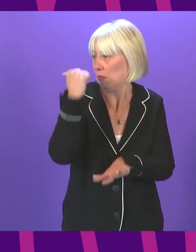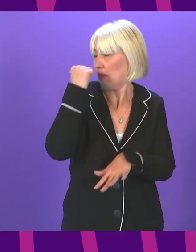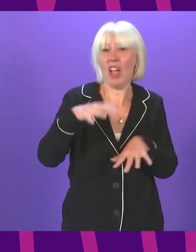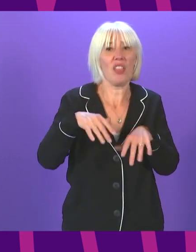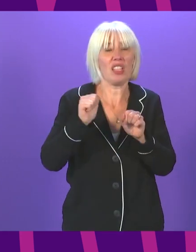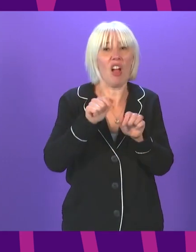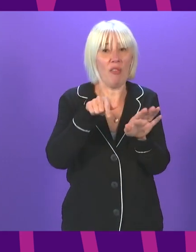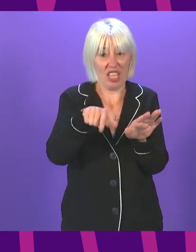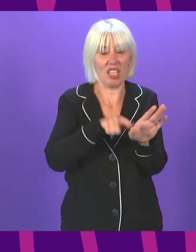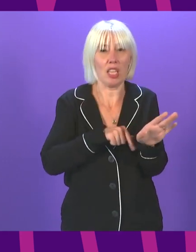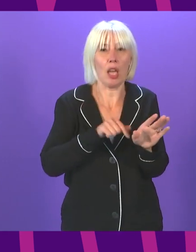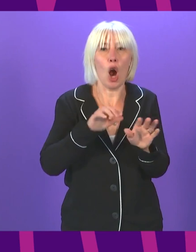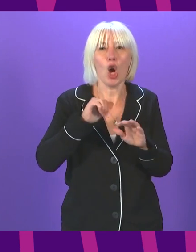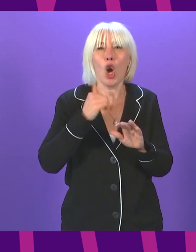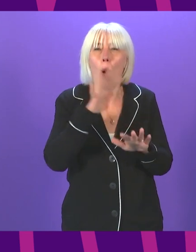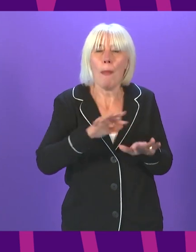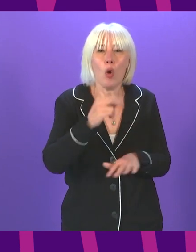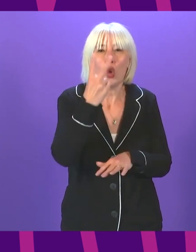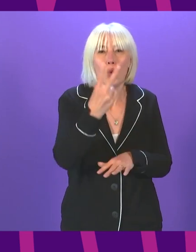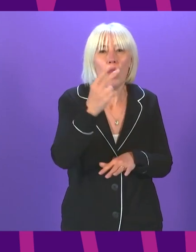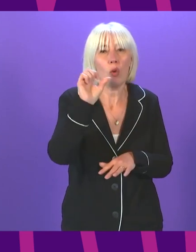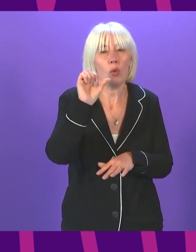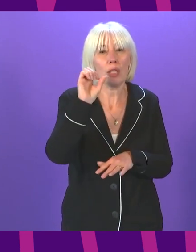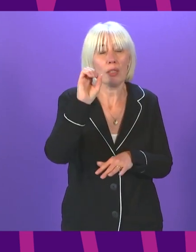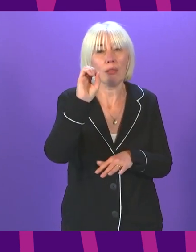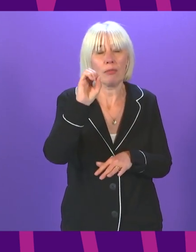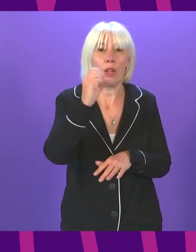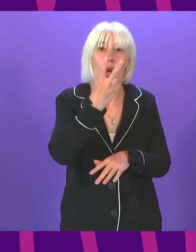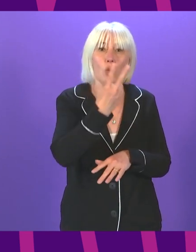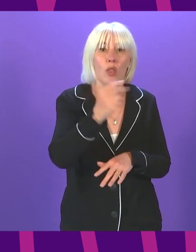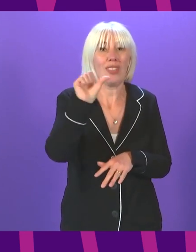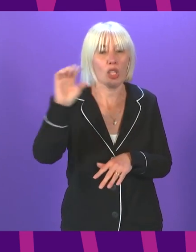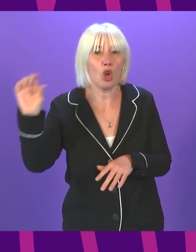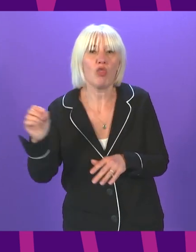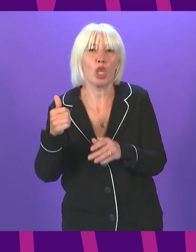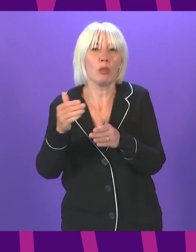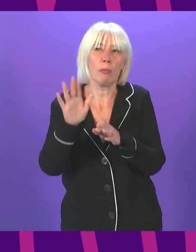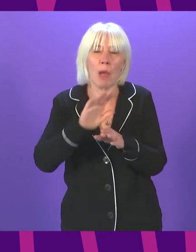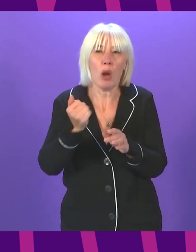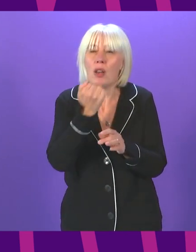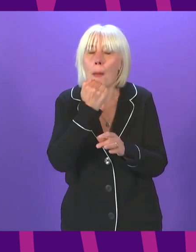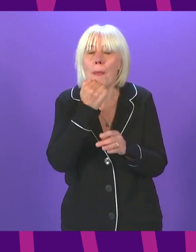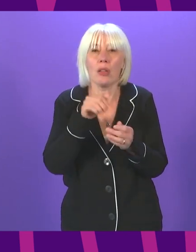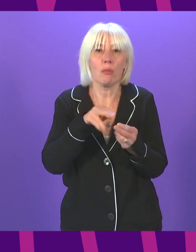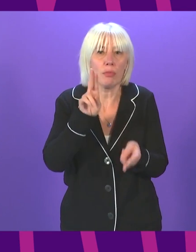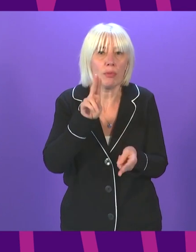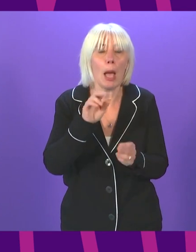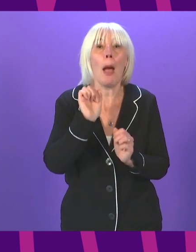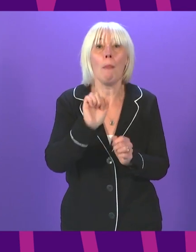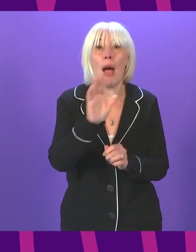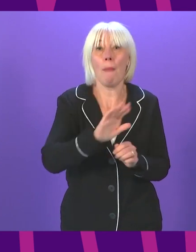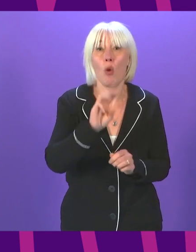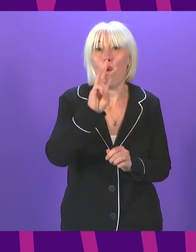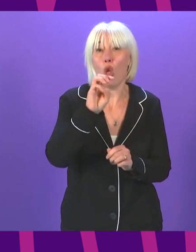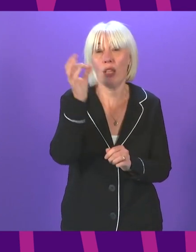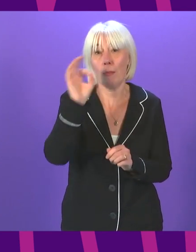reported cases peaked at around 2,600. And at that time, pre-vaccines, around 13% of cases were ending